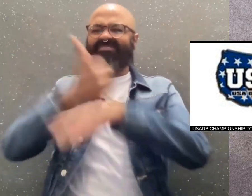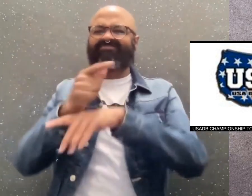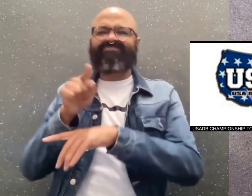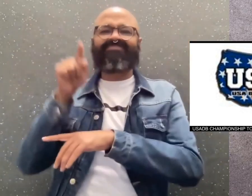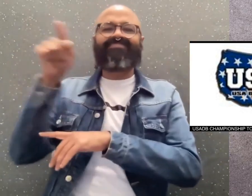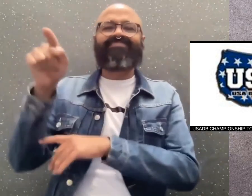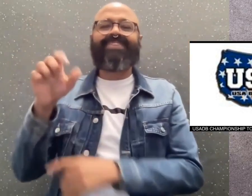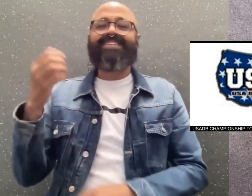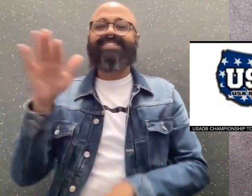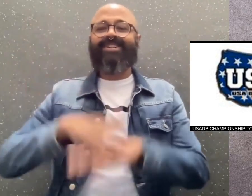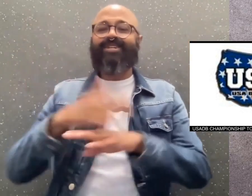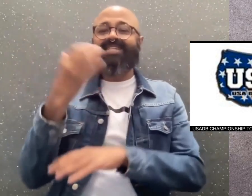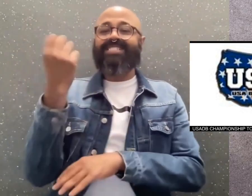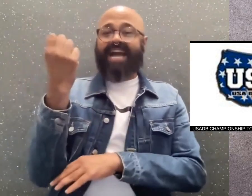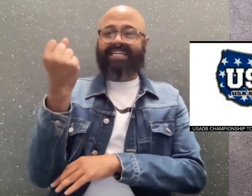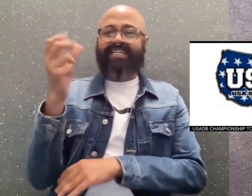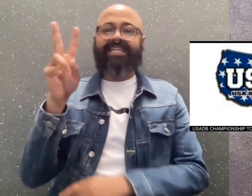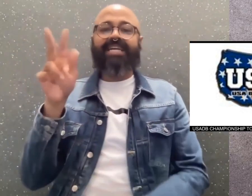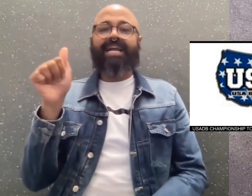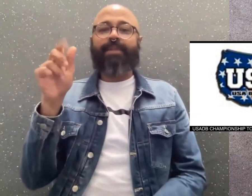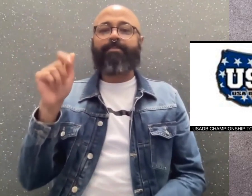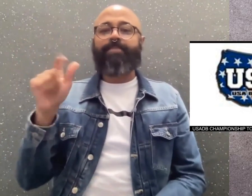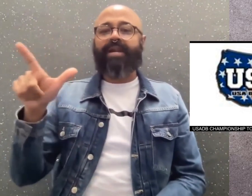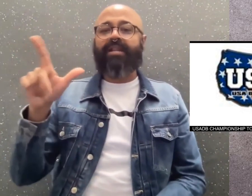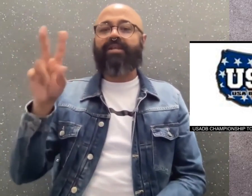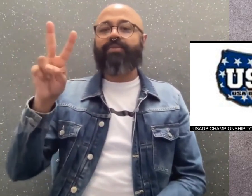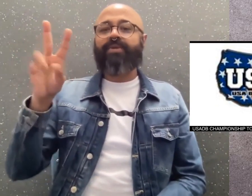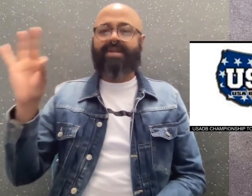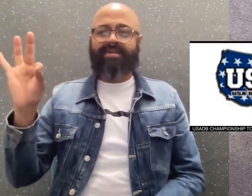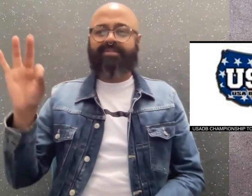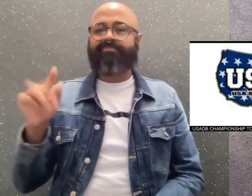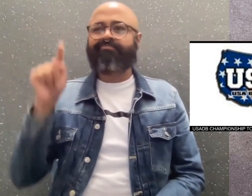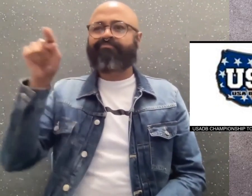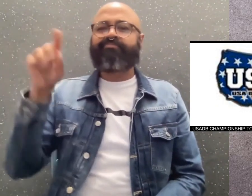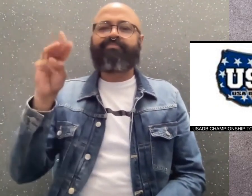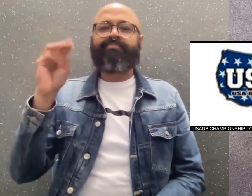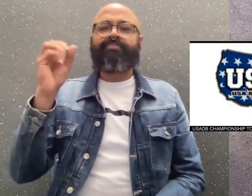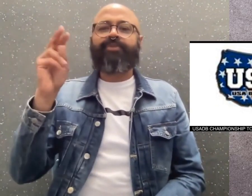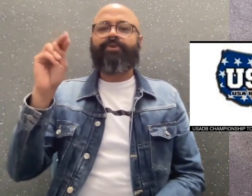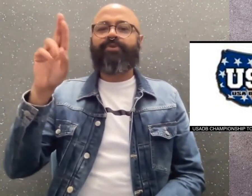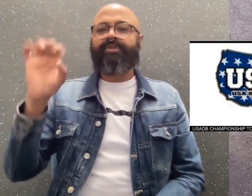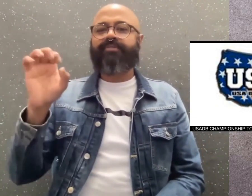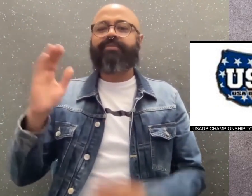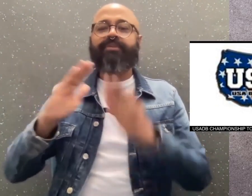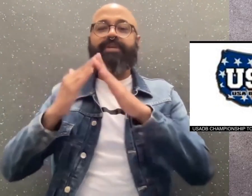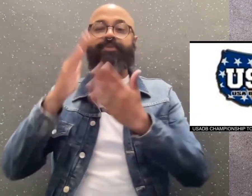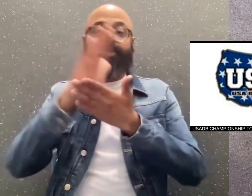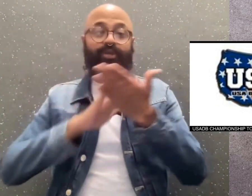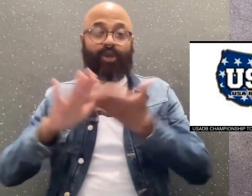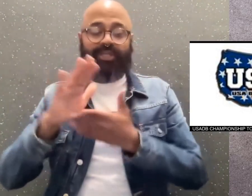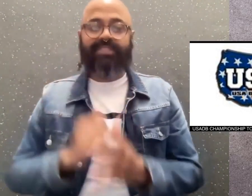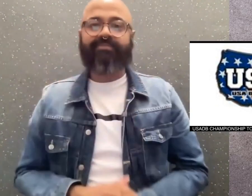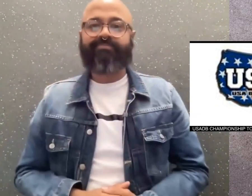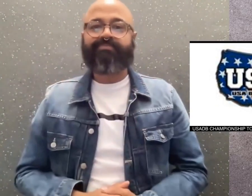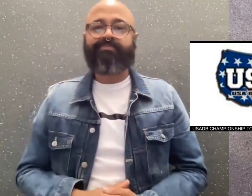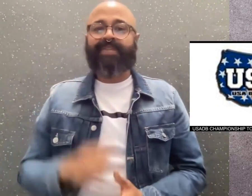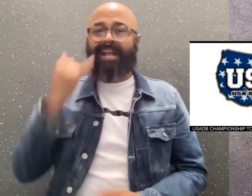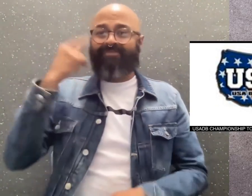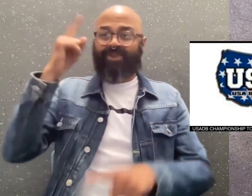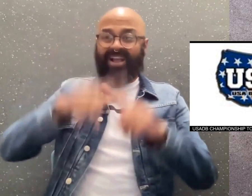will be held on Saturday, April 29, at Monroe Community College. If you can't make